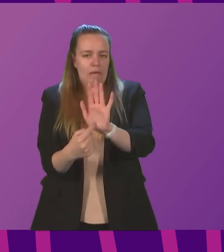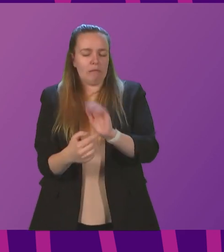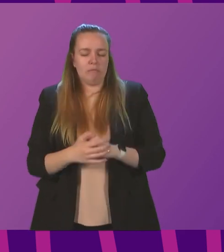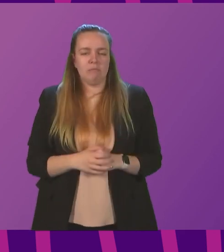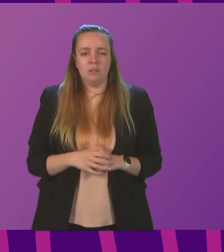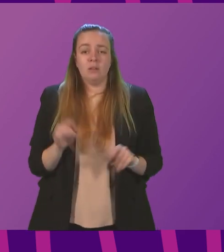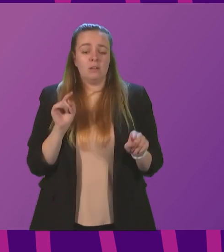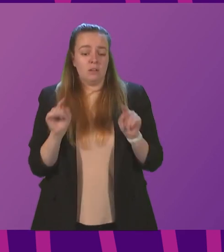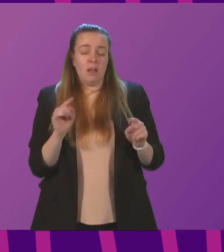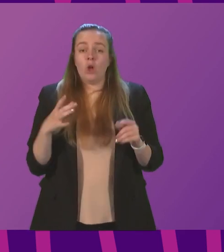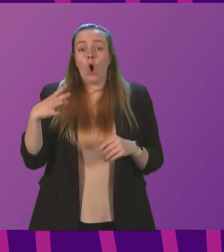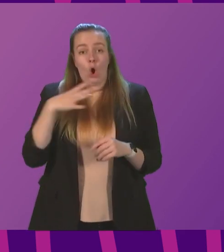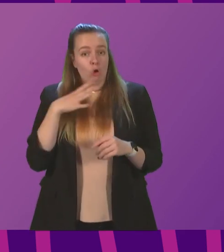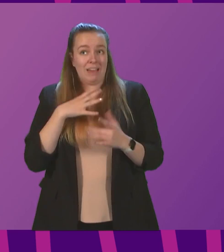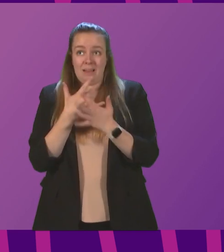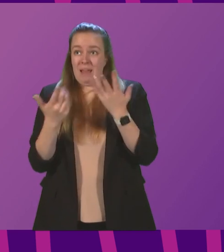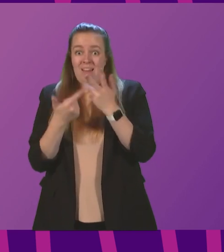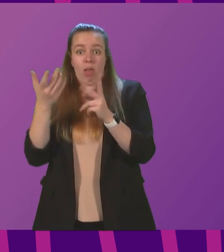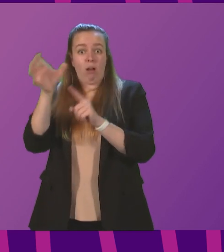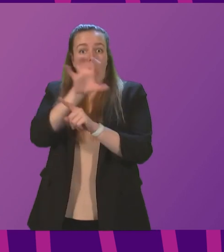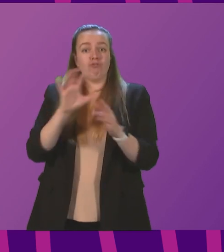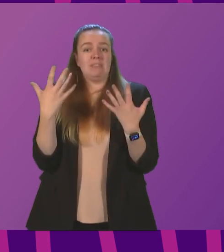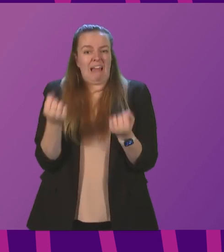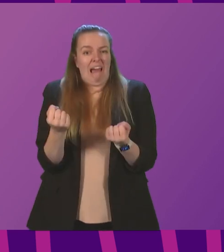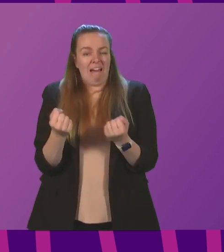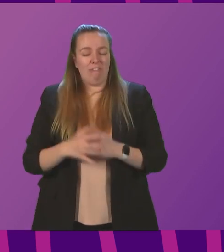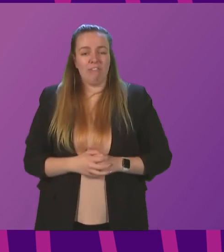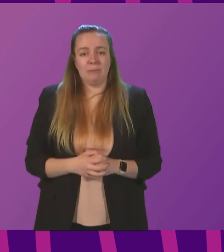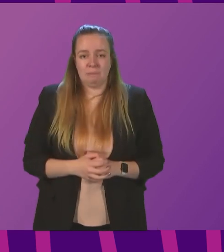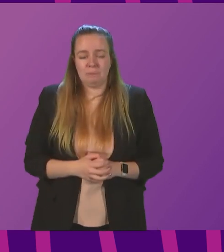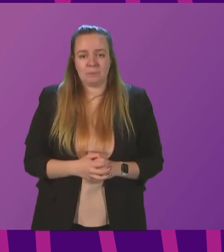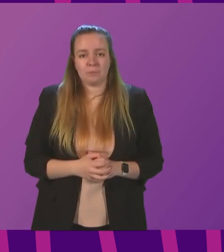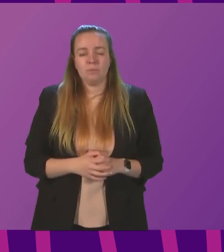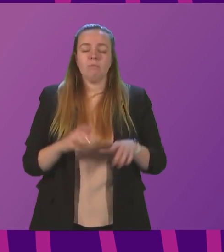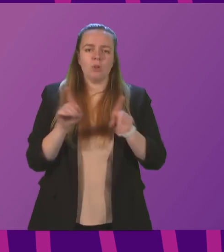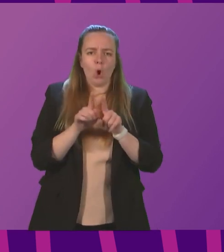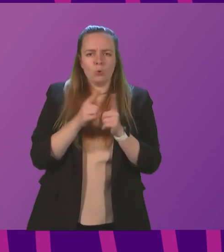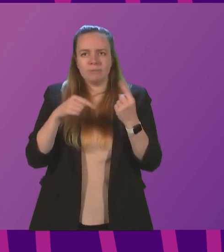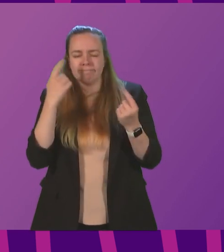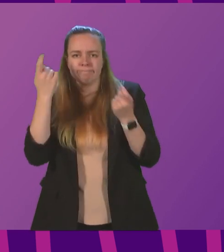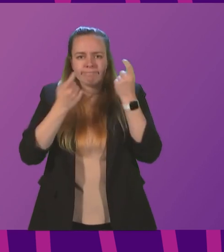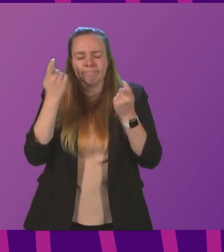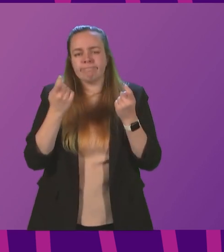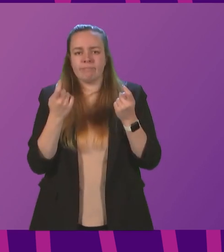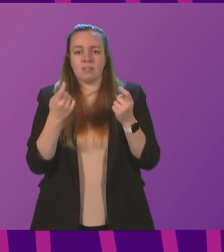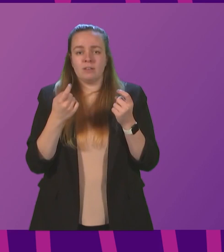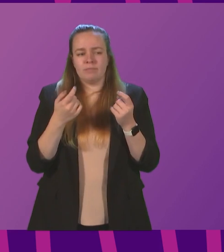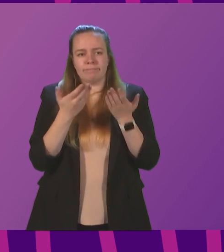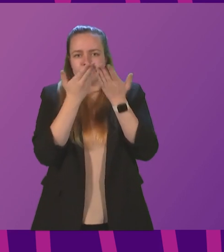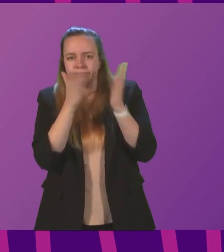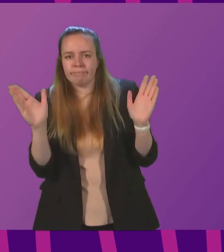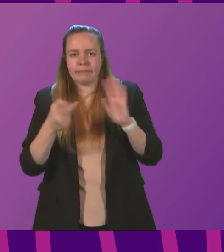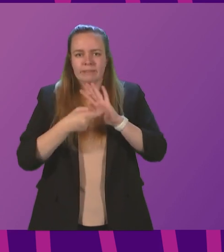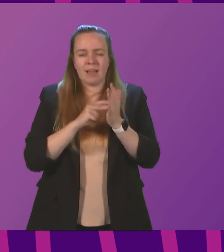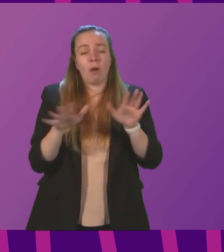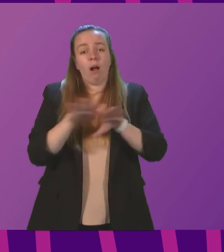That is already a feature, of course, of many other countries' certification schemes. We are also considering whether an expansion of the scheme to cover